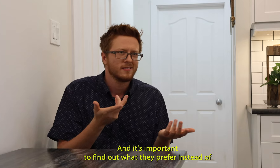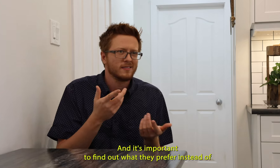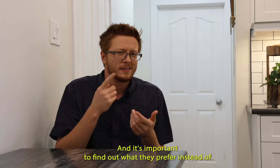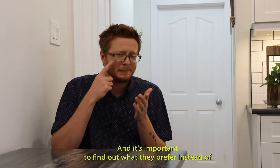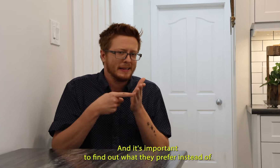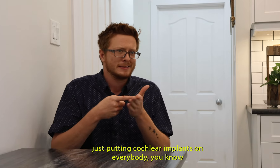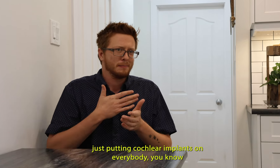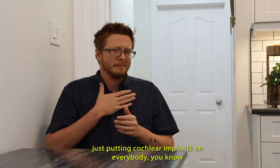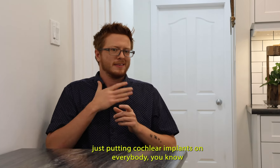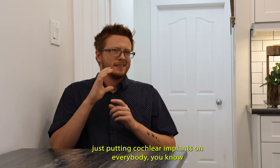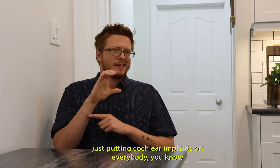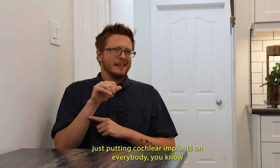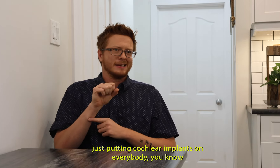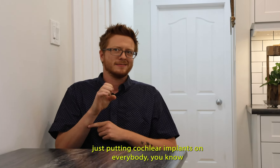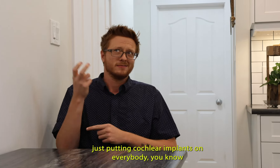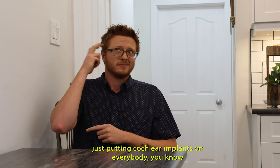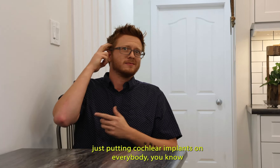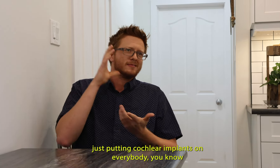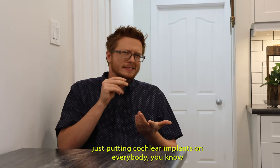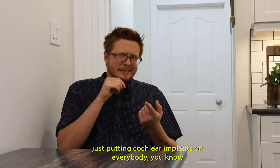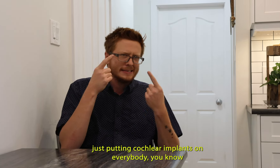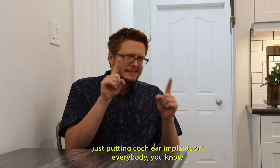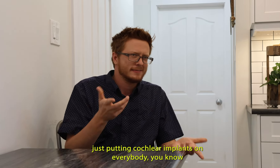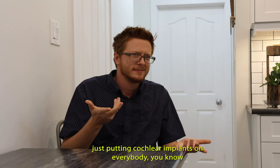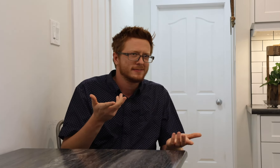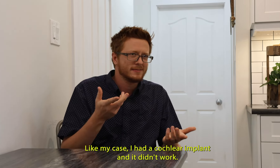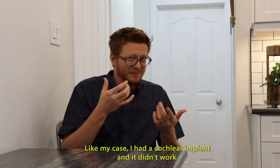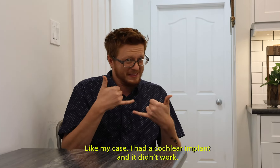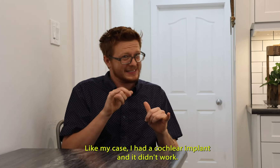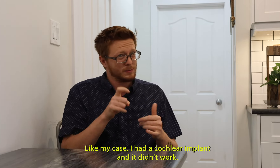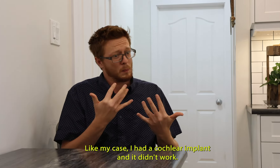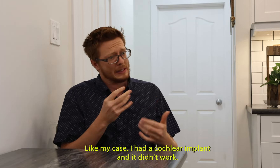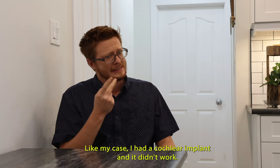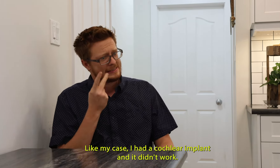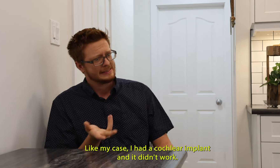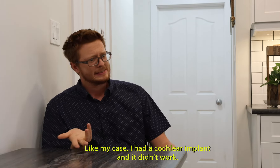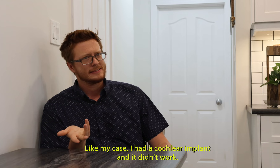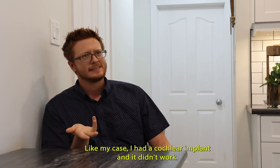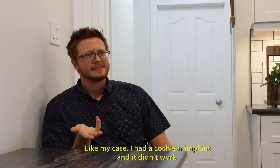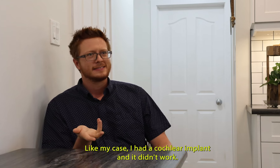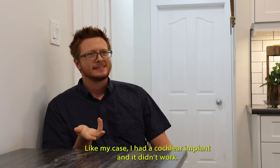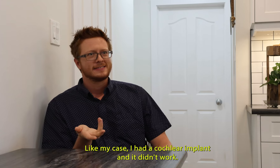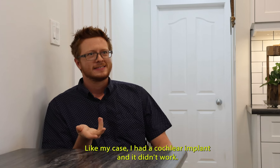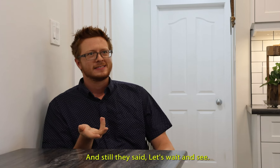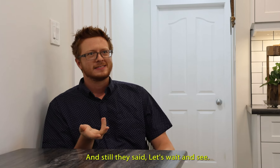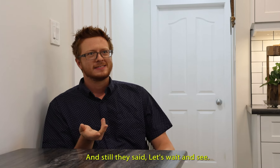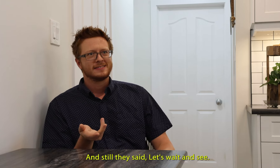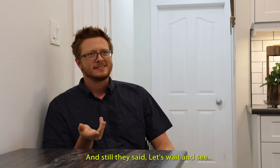prefer instead of just putting cochlear implants on everybody. You know, just like my case, I had a cochlear implant and it didn't work. And still